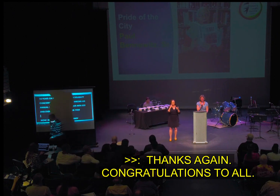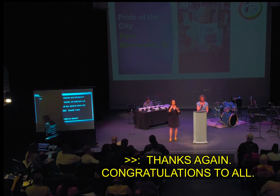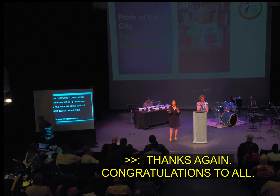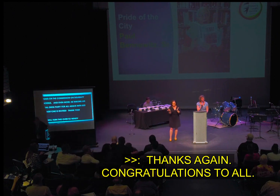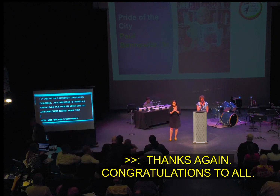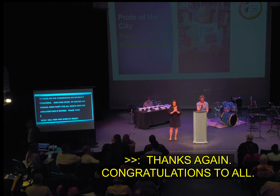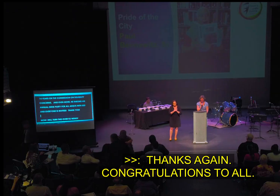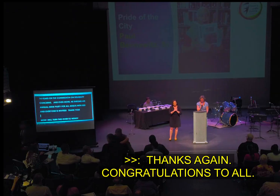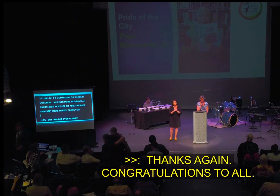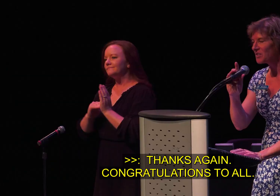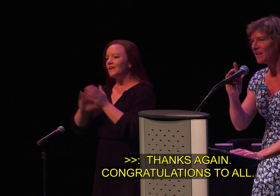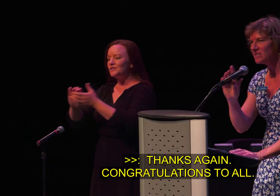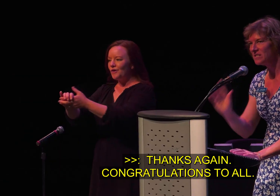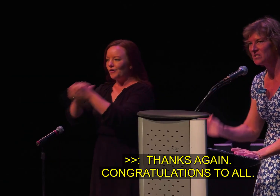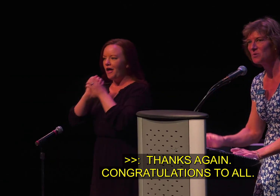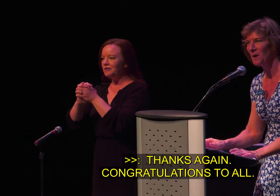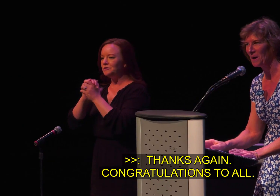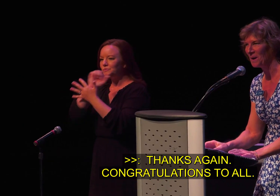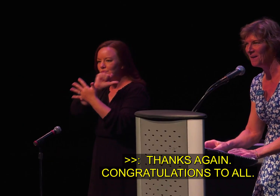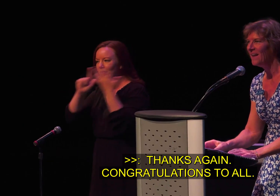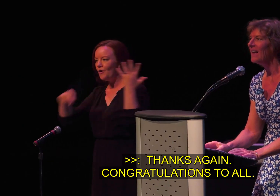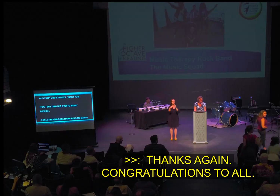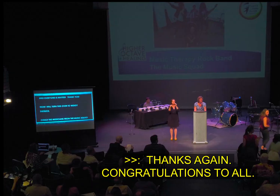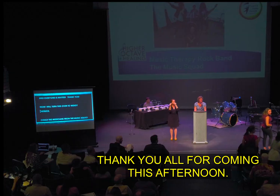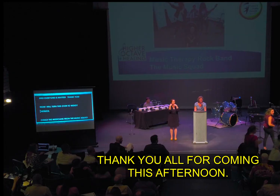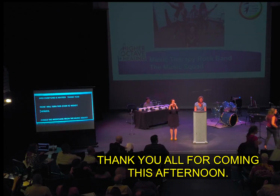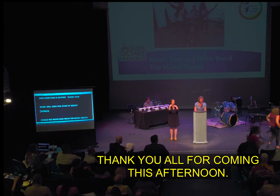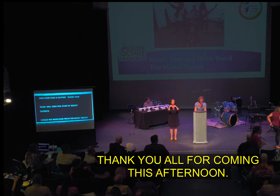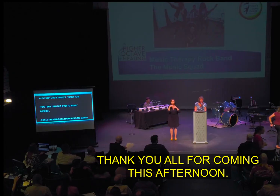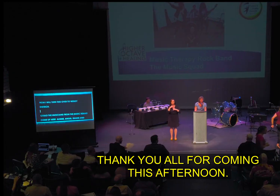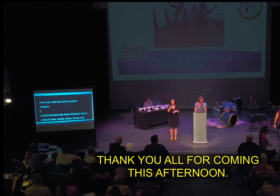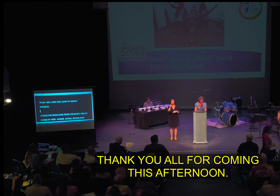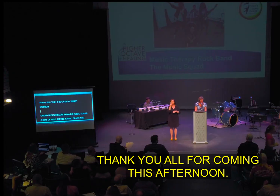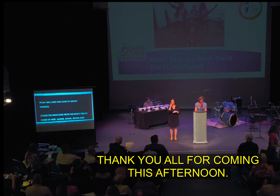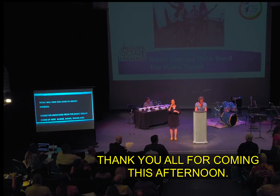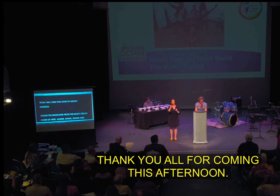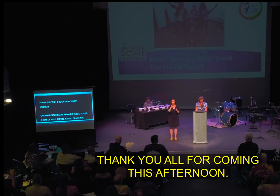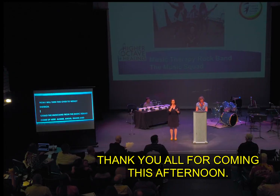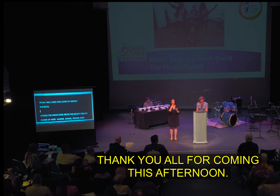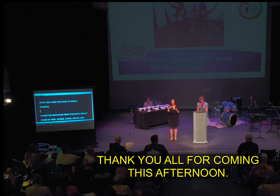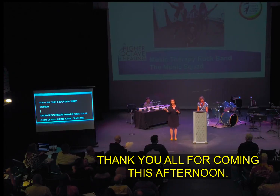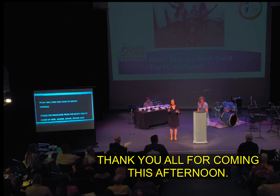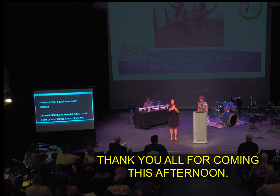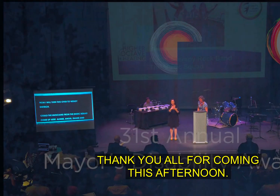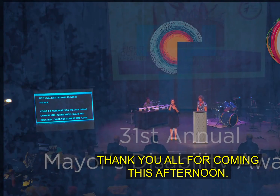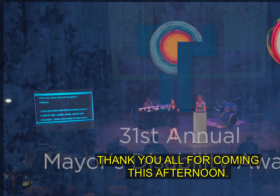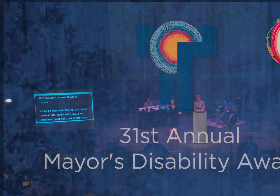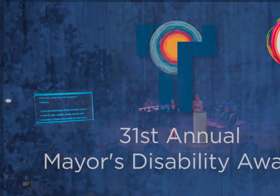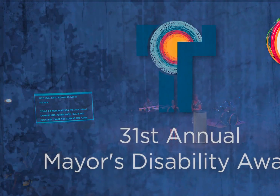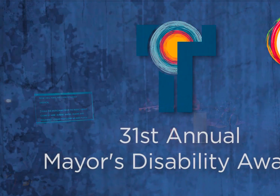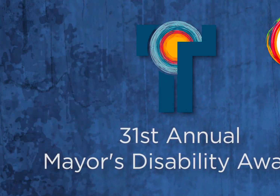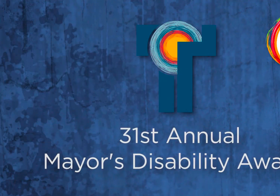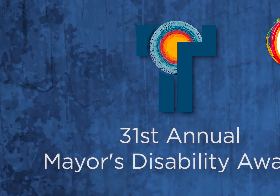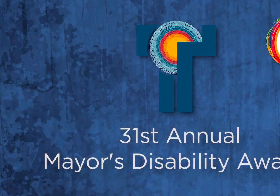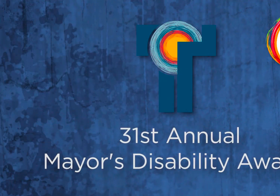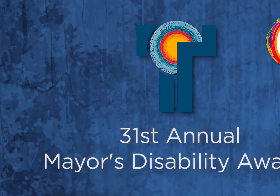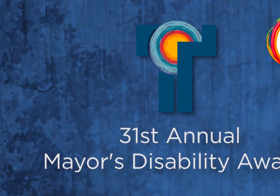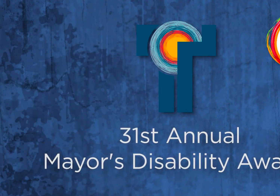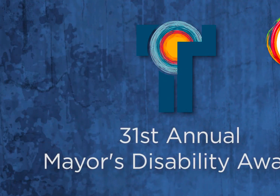and uh congratulations to all and thank you all for coming to this afternoon you